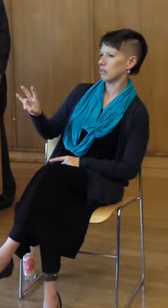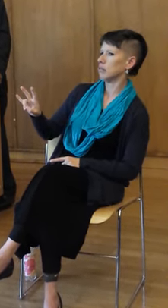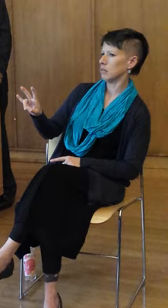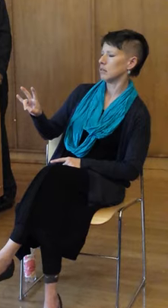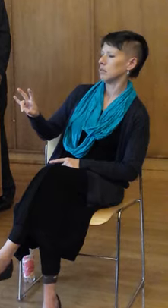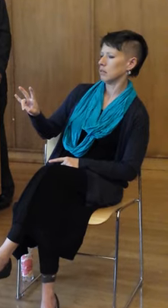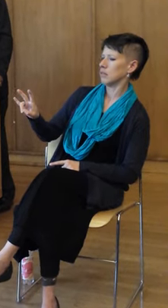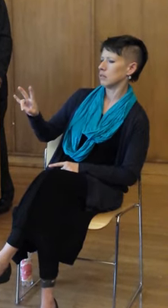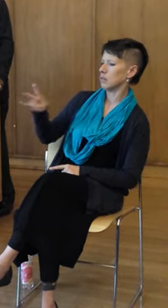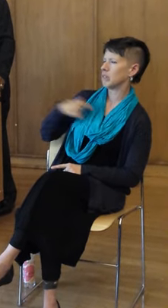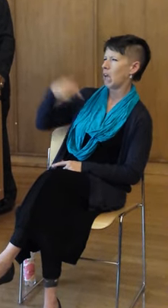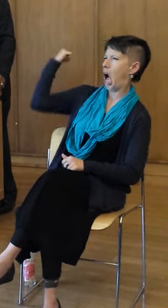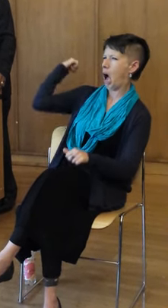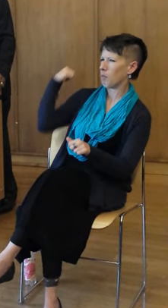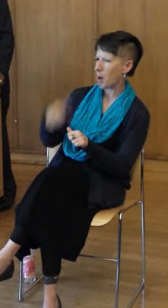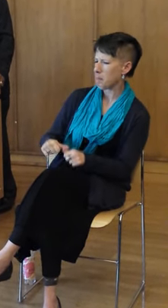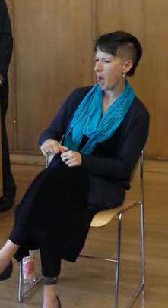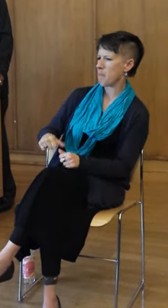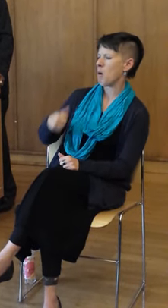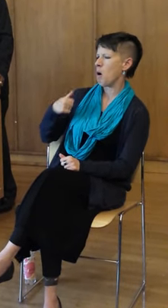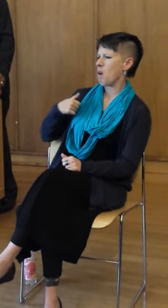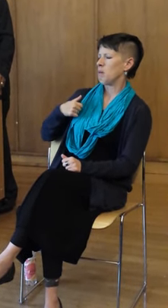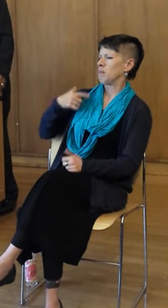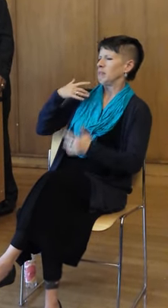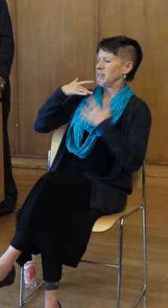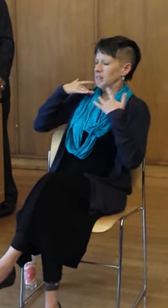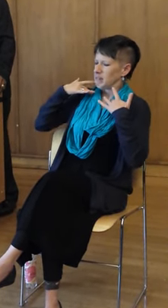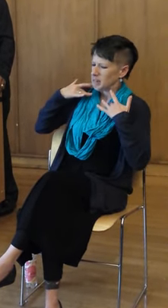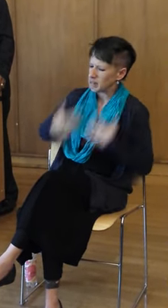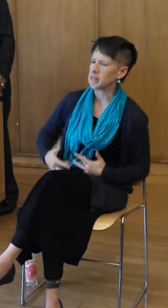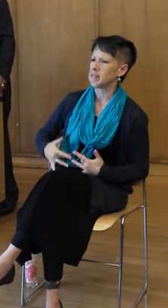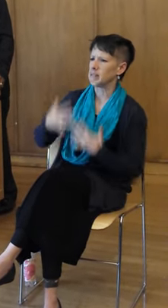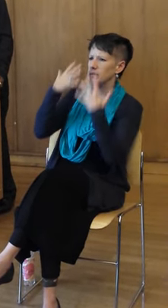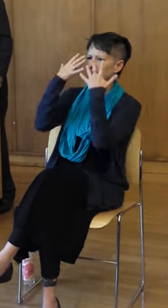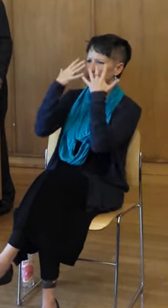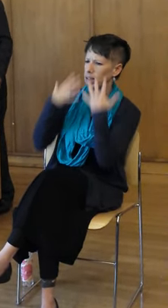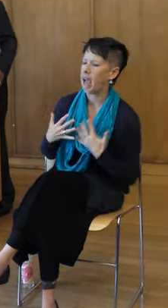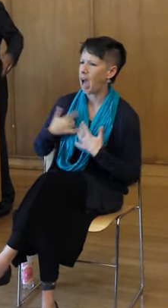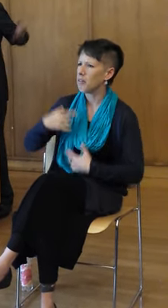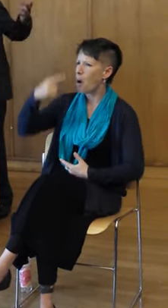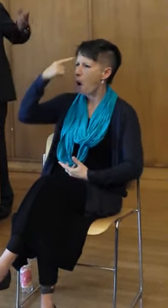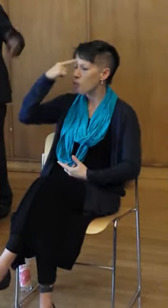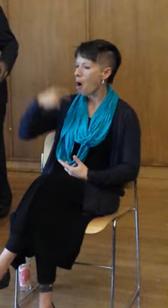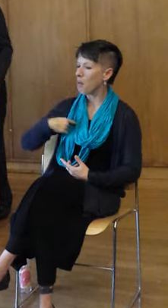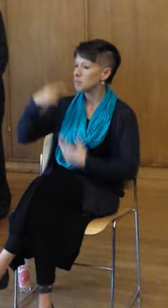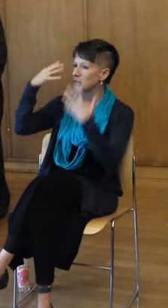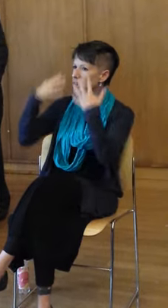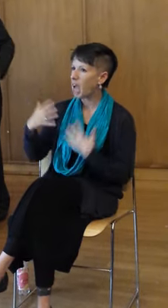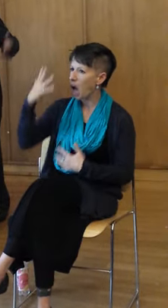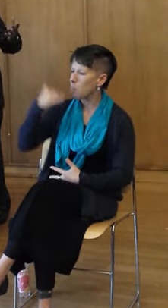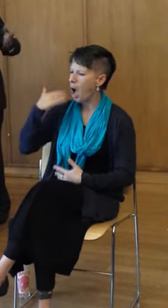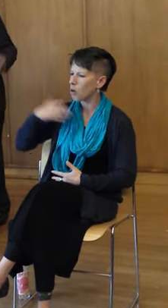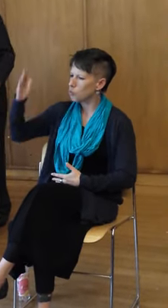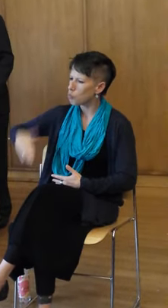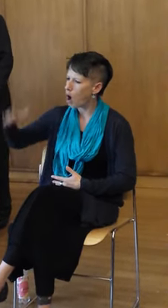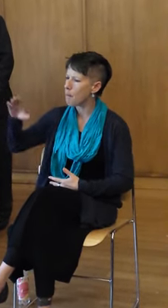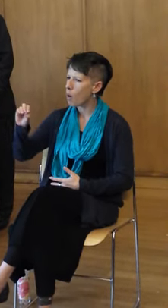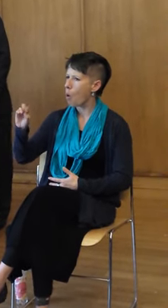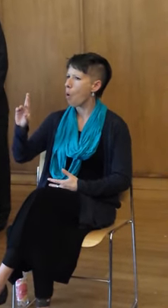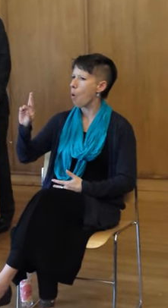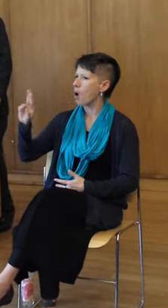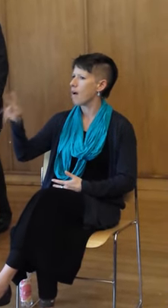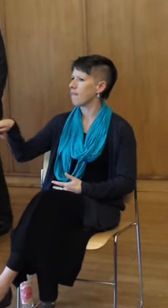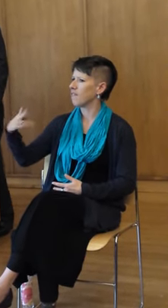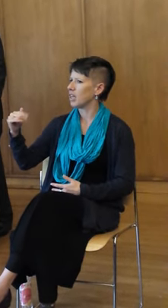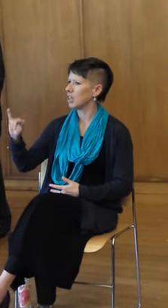I remember being extremely sad. And I thought that I was just sad because I grew up in an orphanage. I thought I was sad